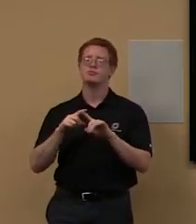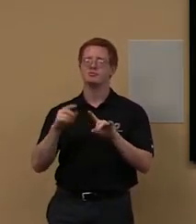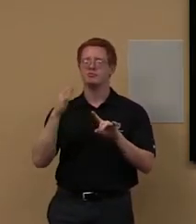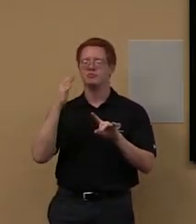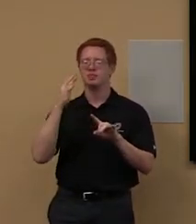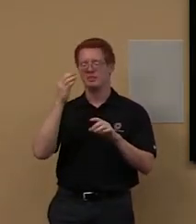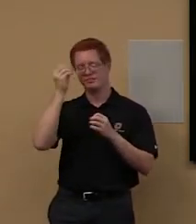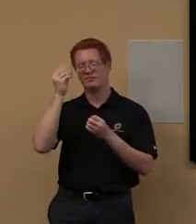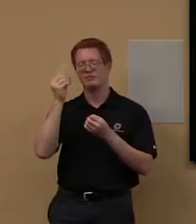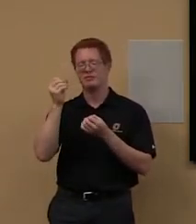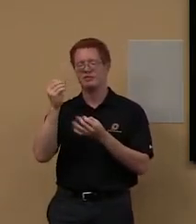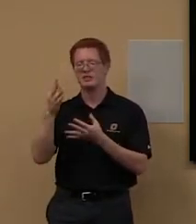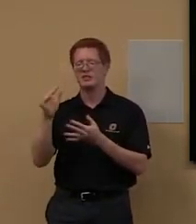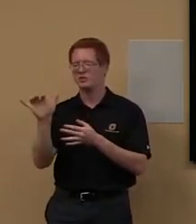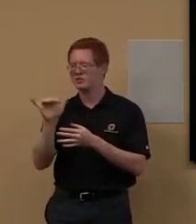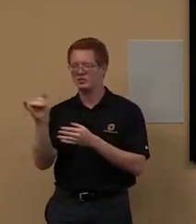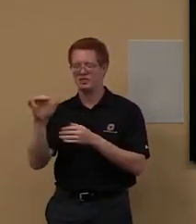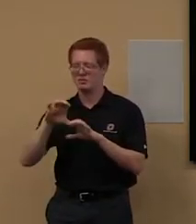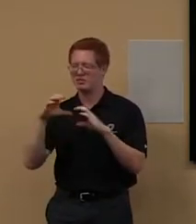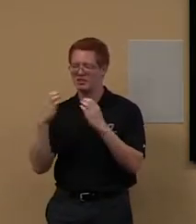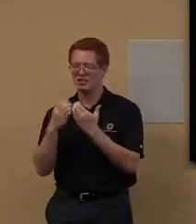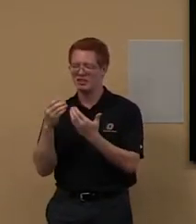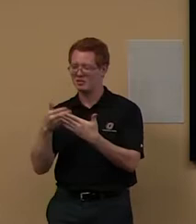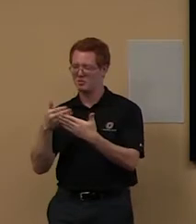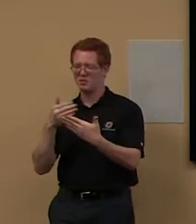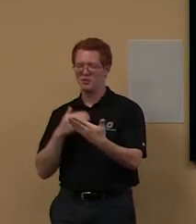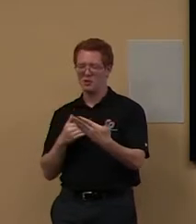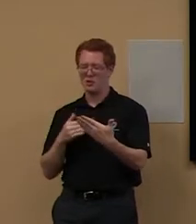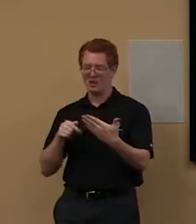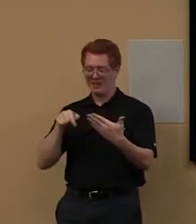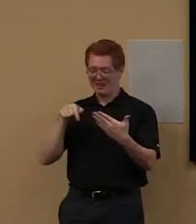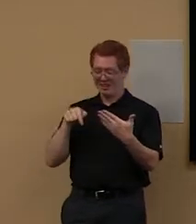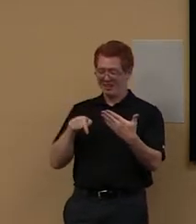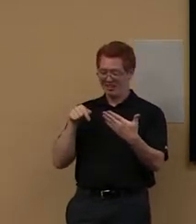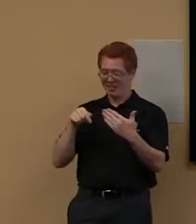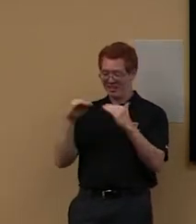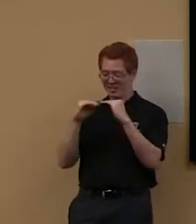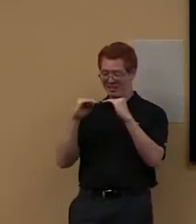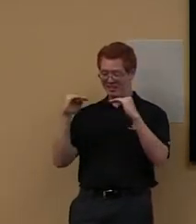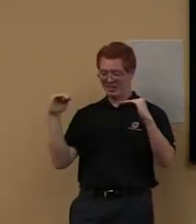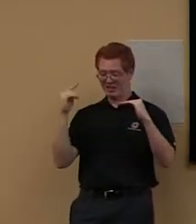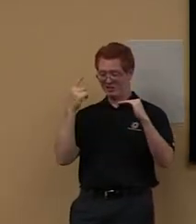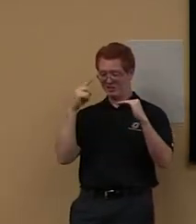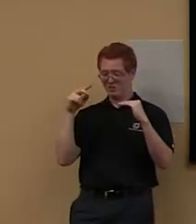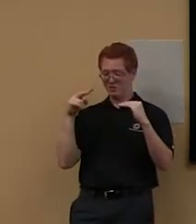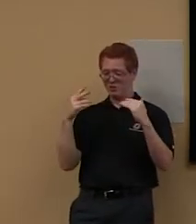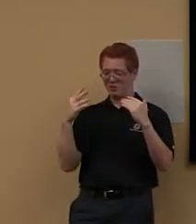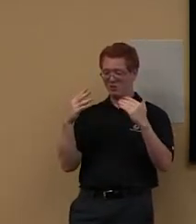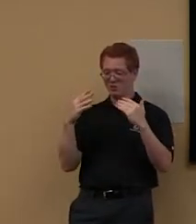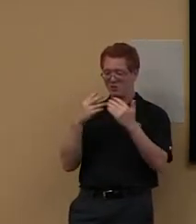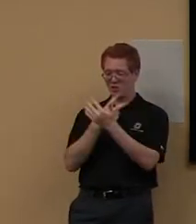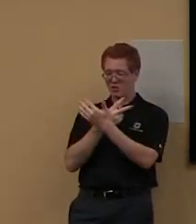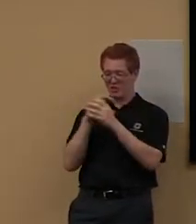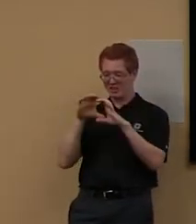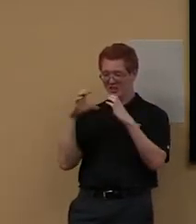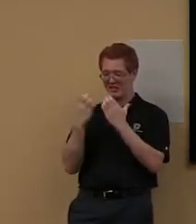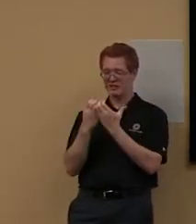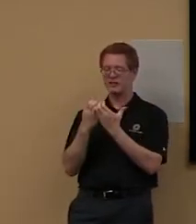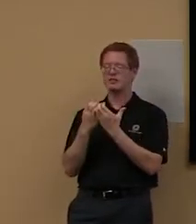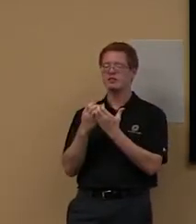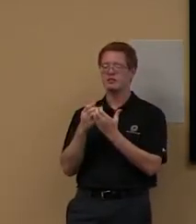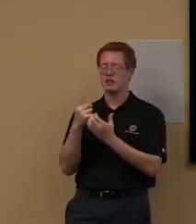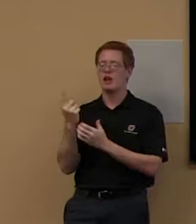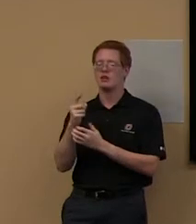classes that you've been through in undergrad, um, this, this level of scholarship is something that you're learning. And